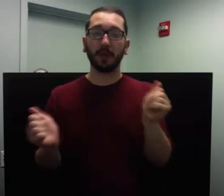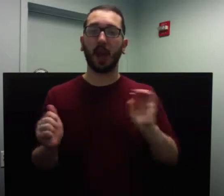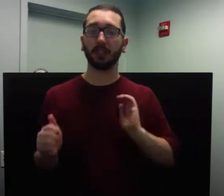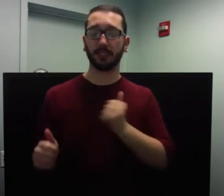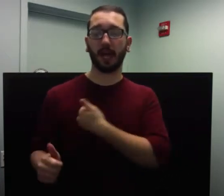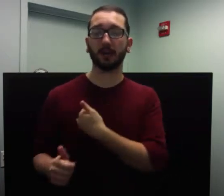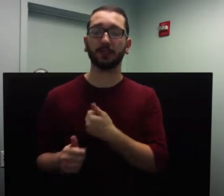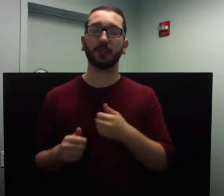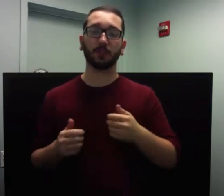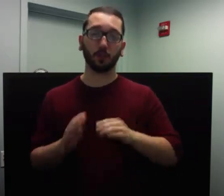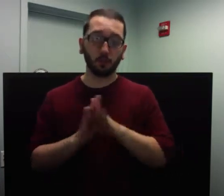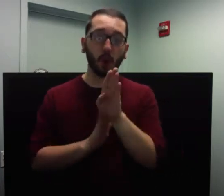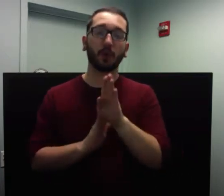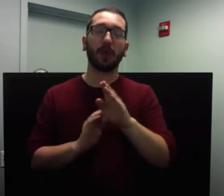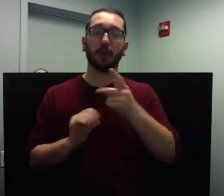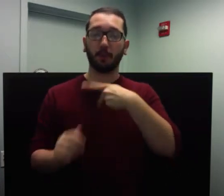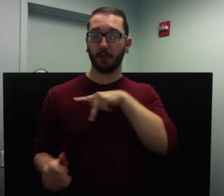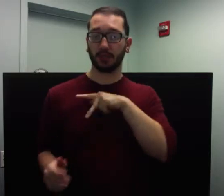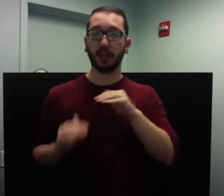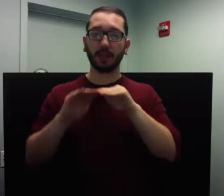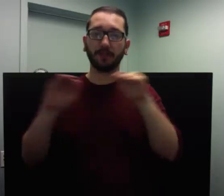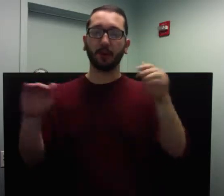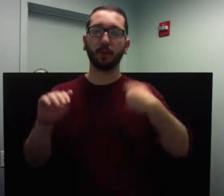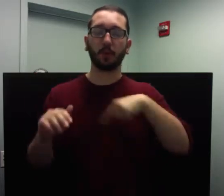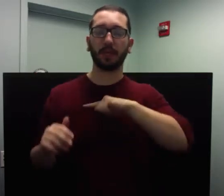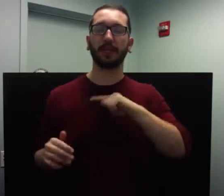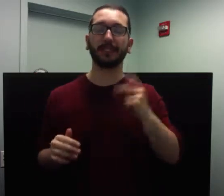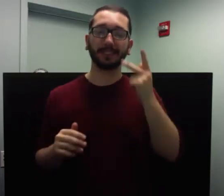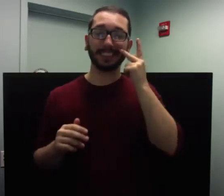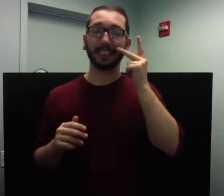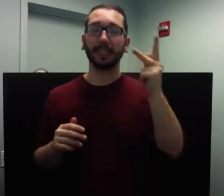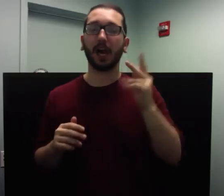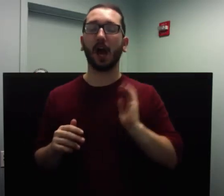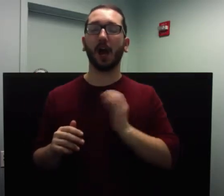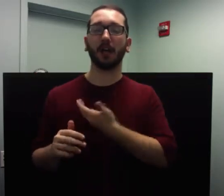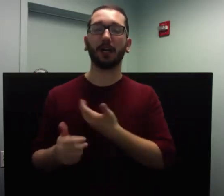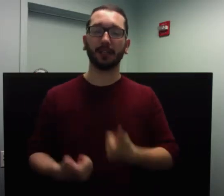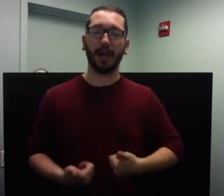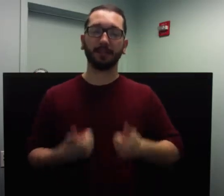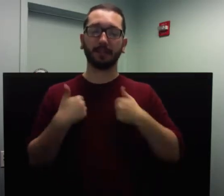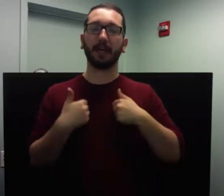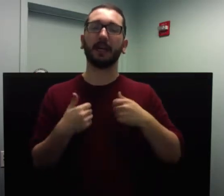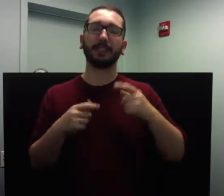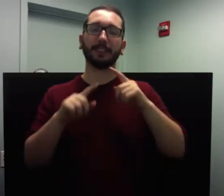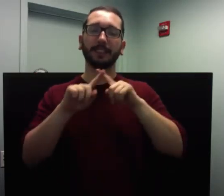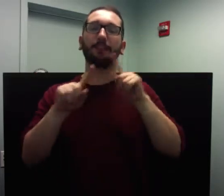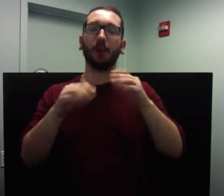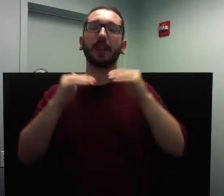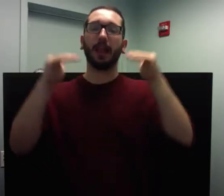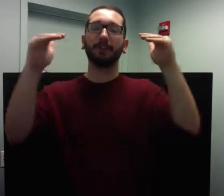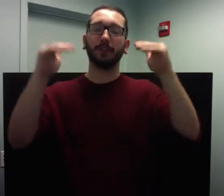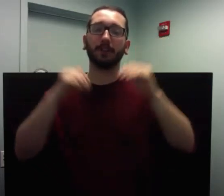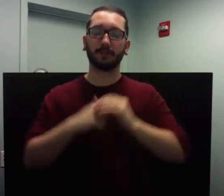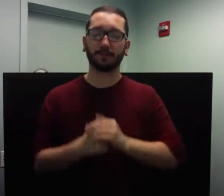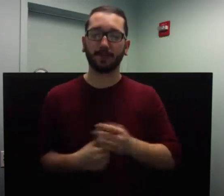enhance our ability to more fully experience our lives. These ideas come from many rich sources.